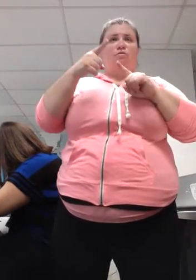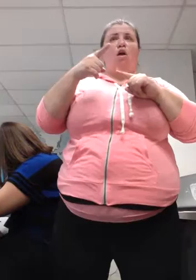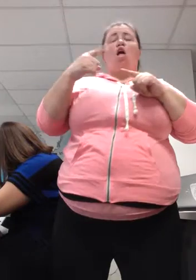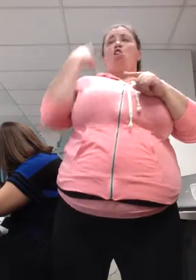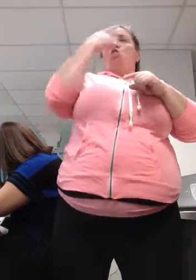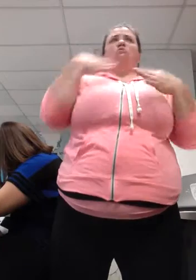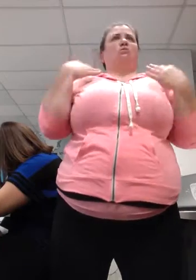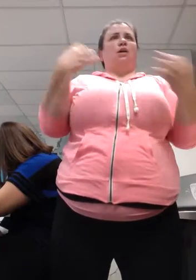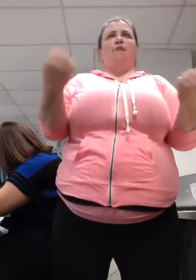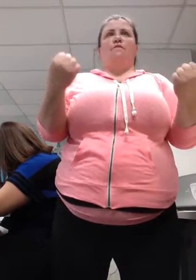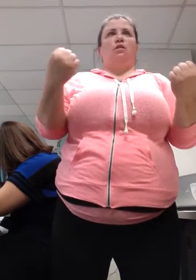about what you're doing.